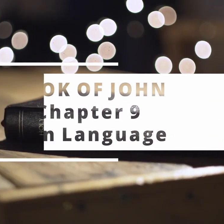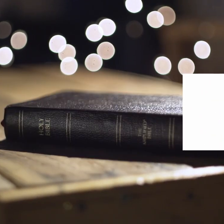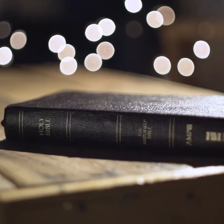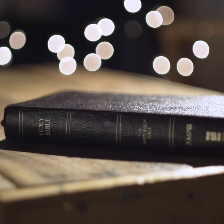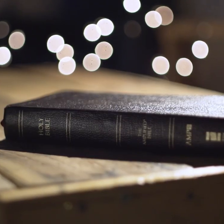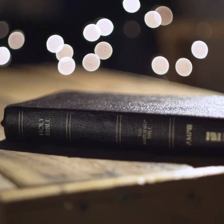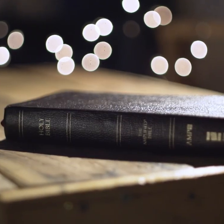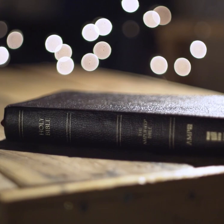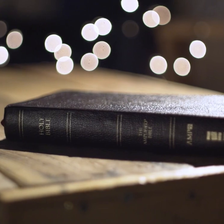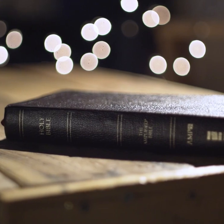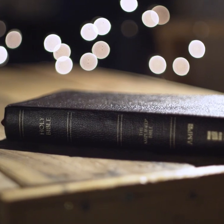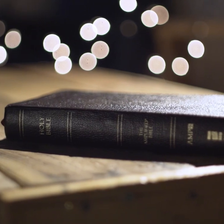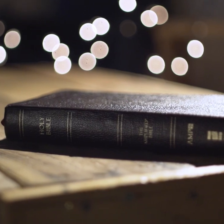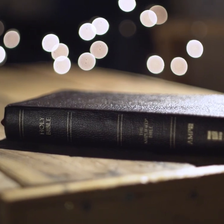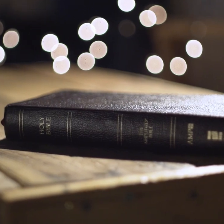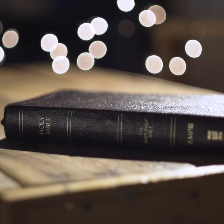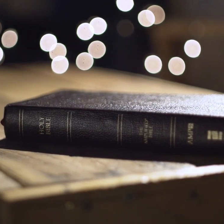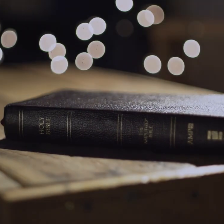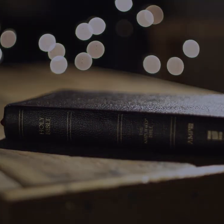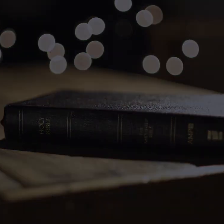Run.ché